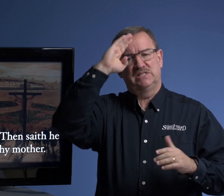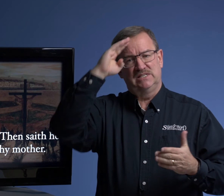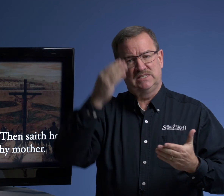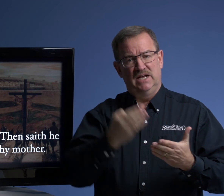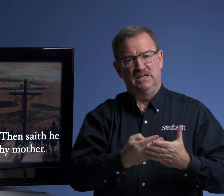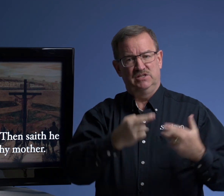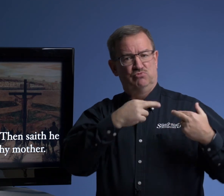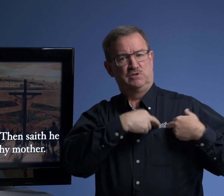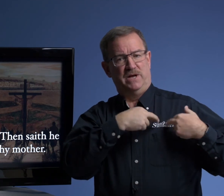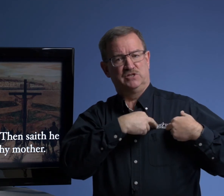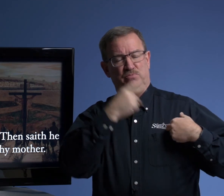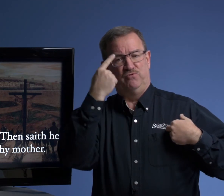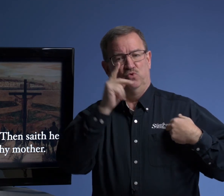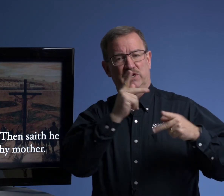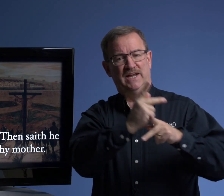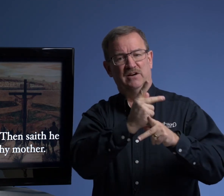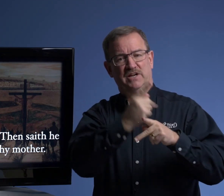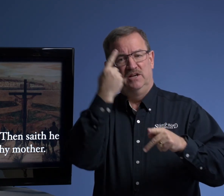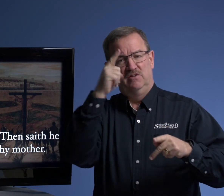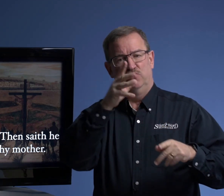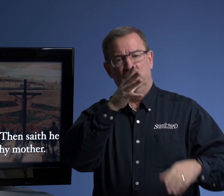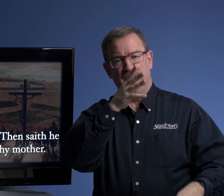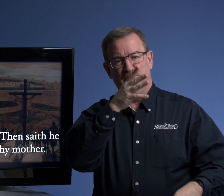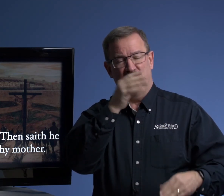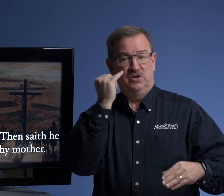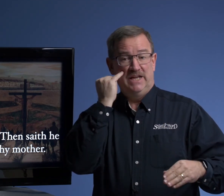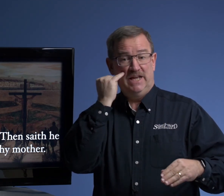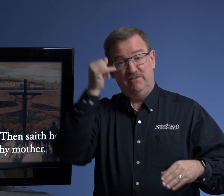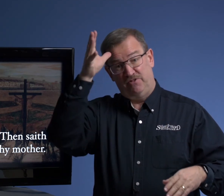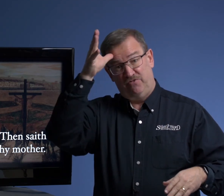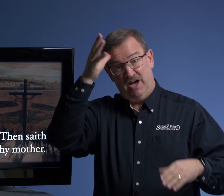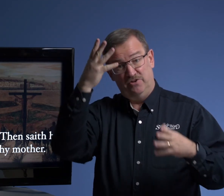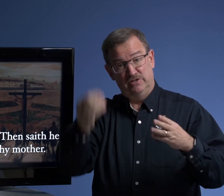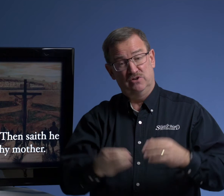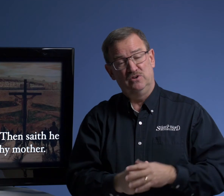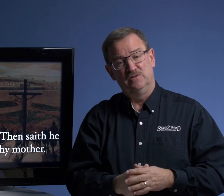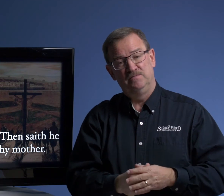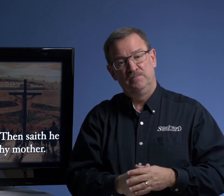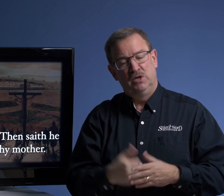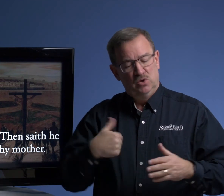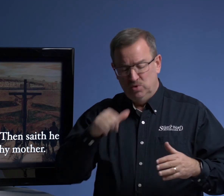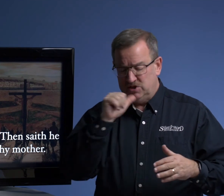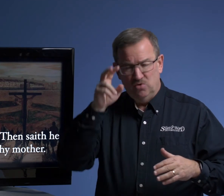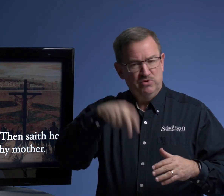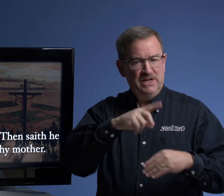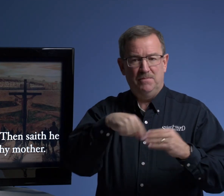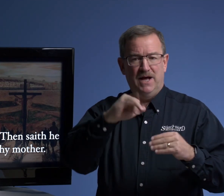son is responsible for caring for his mother. If the father is gone, we don't read about